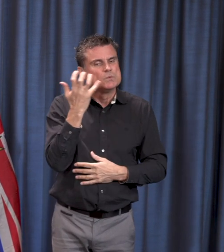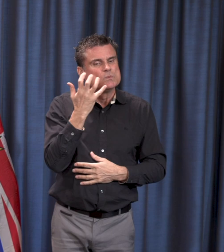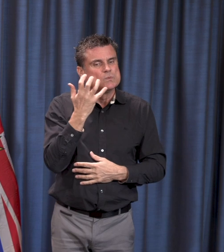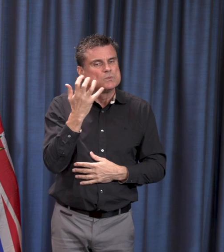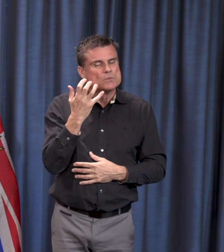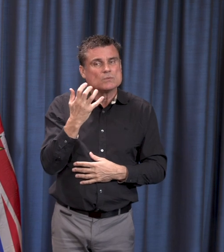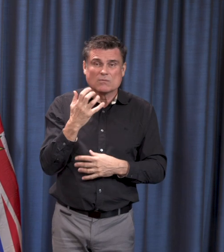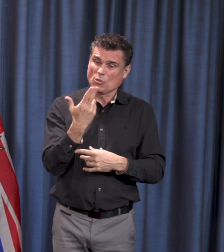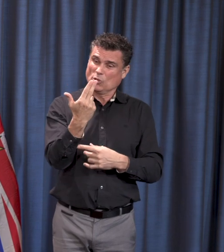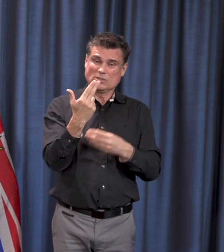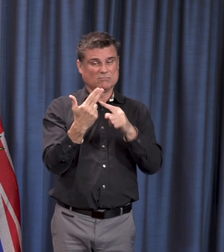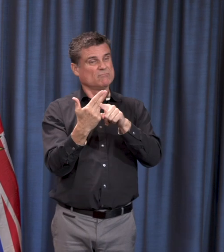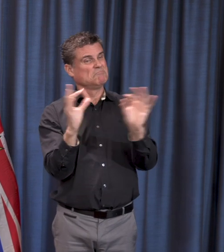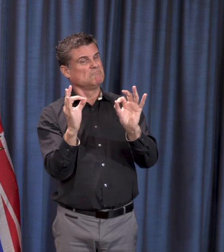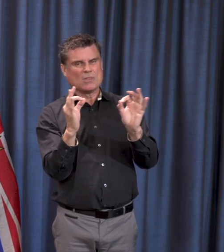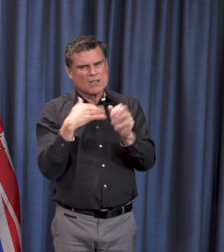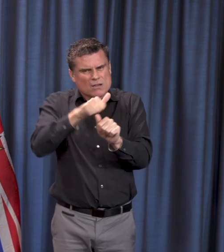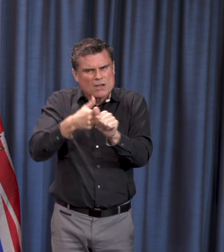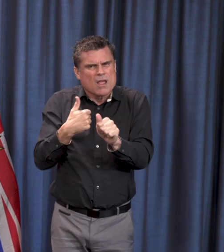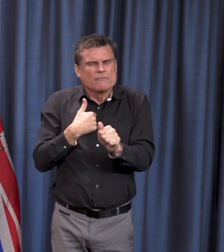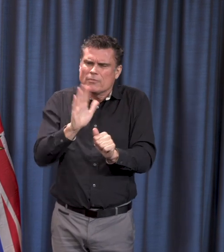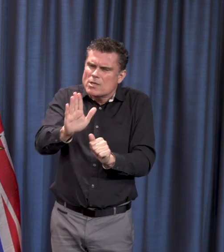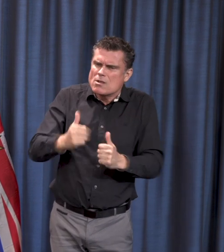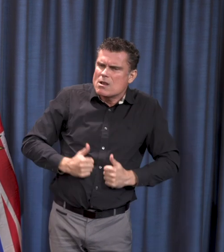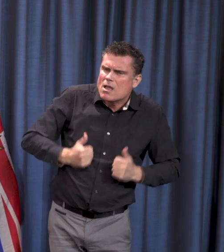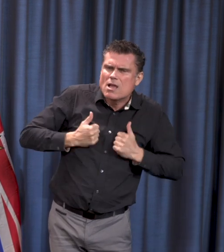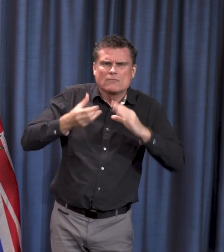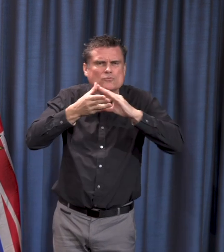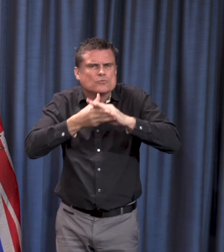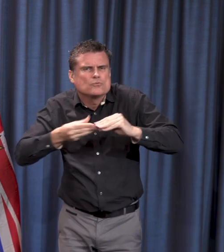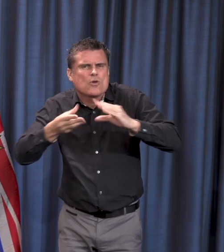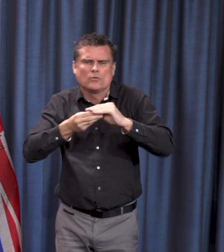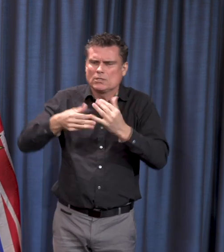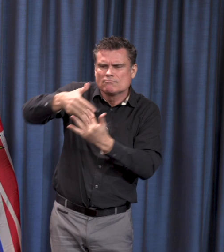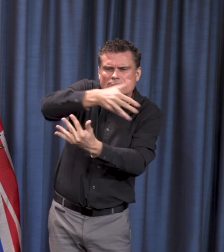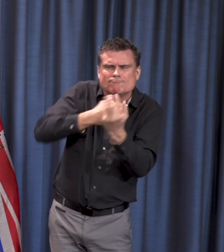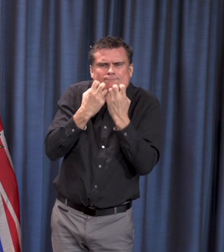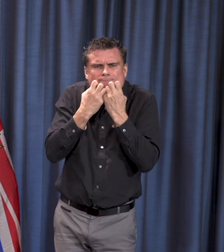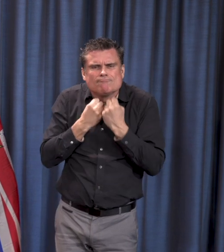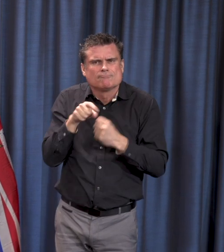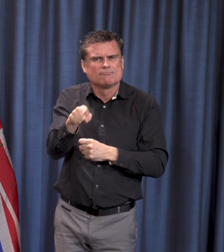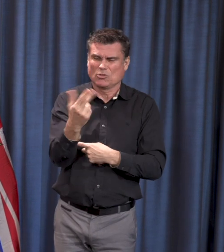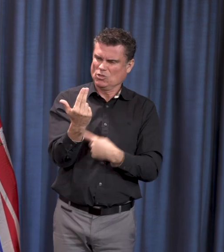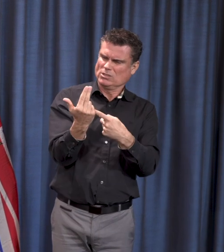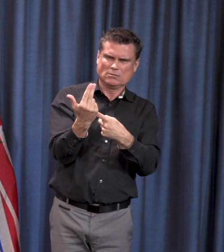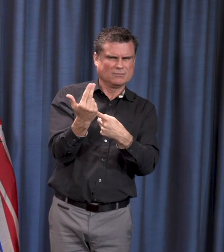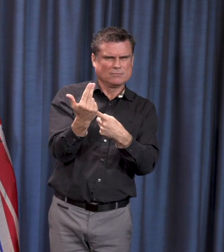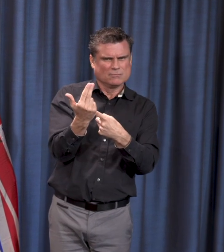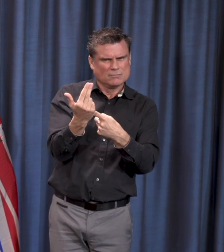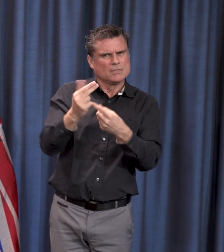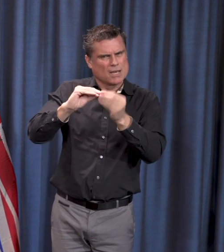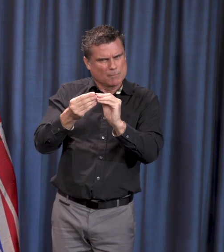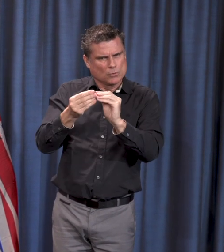our neighbors, they're our friends, the people of our community, and on their behalf, and on behalf of those, of all of us in the